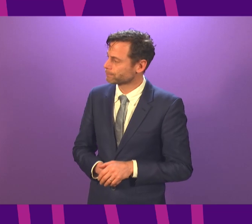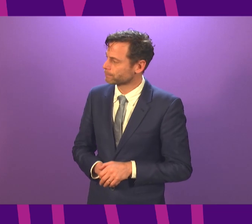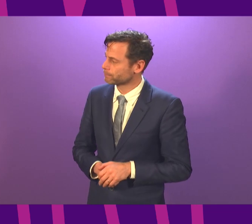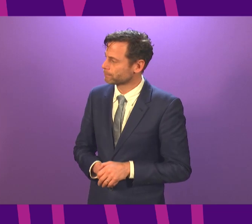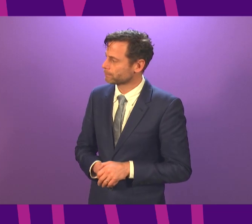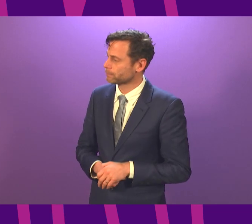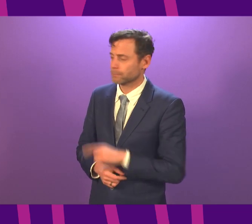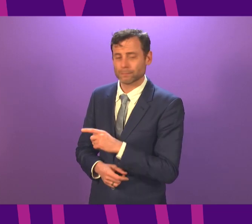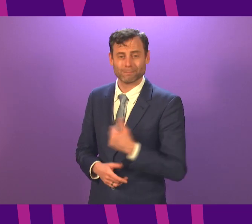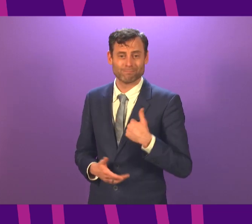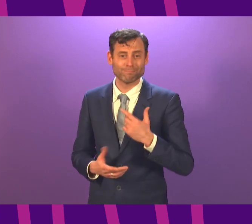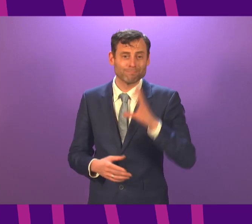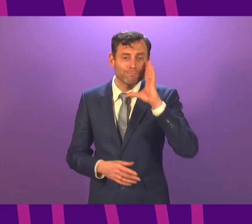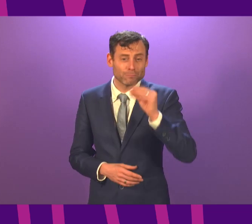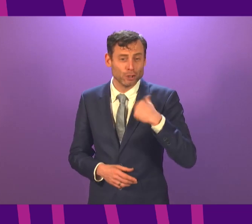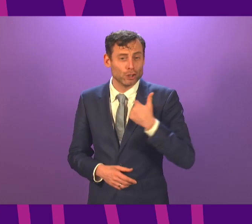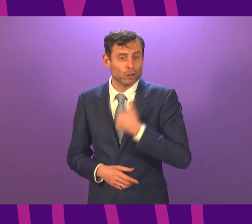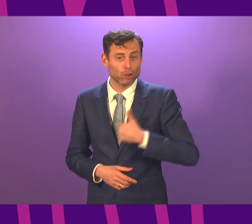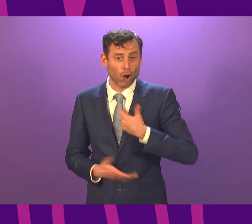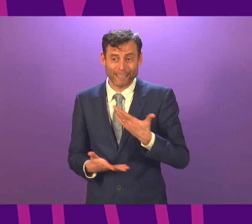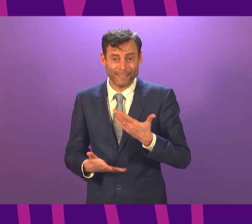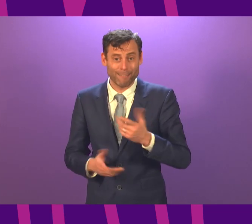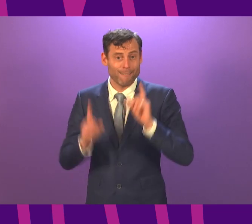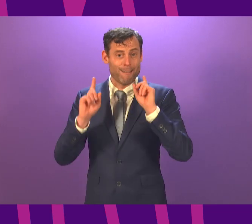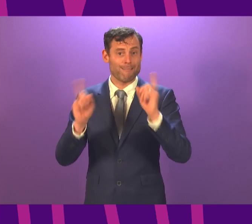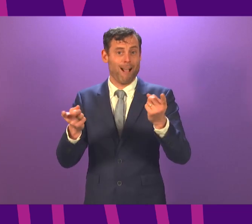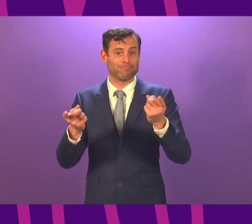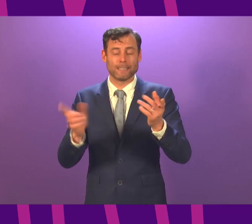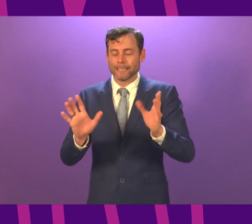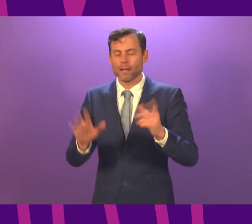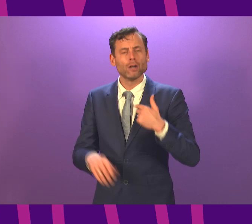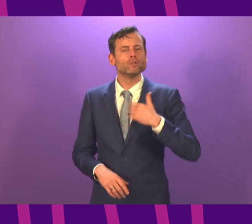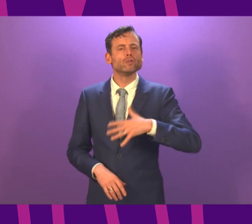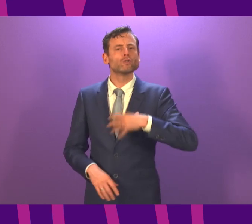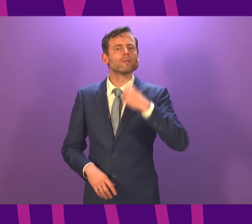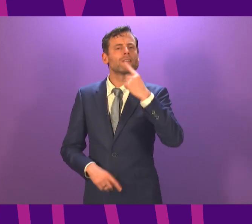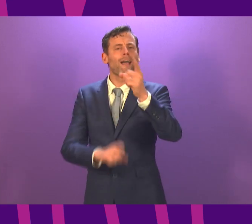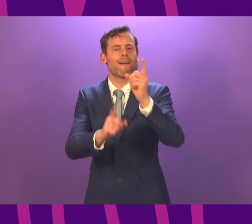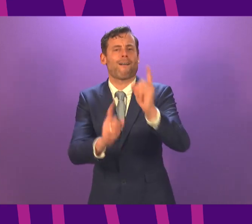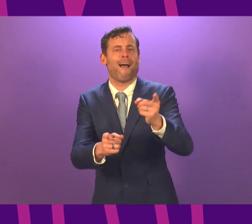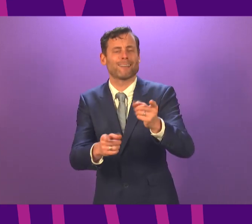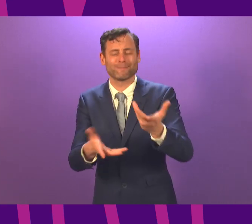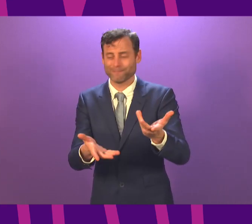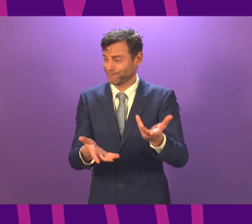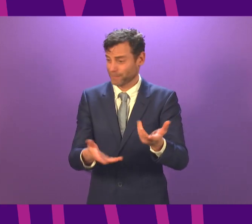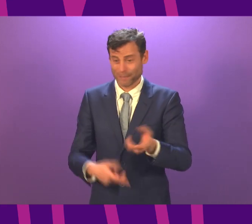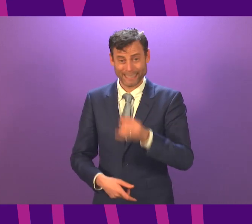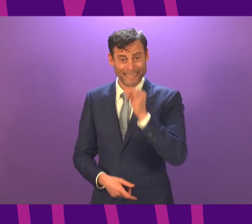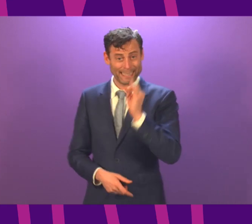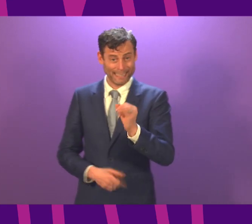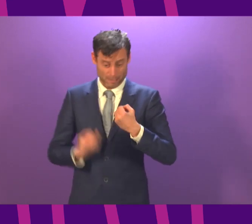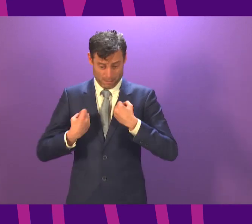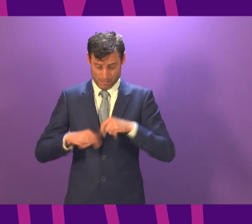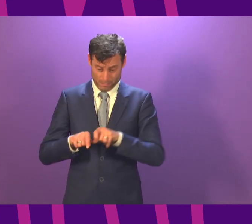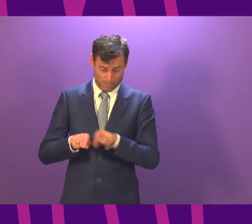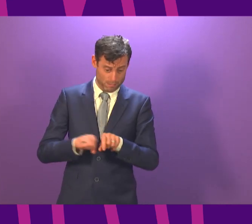I am desperately sorry we are in this position. Nobody wants to be in this position but this new variant of the vaccine, the